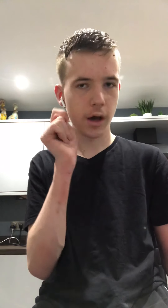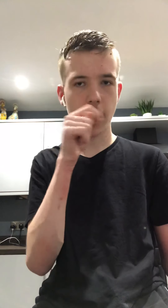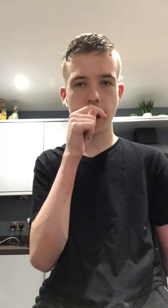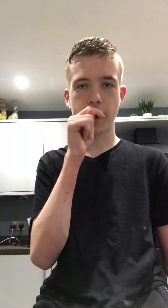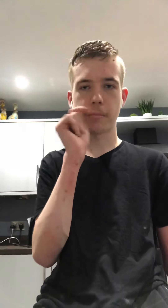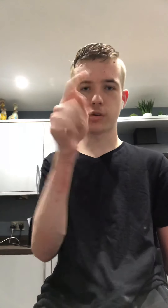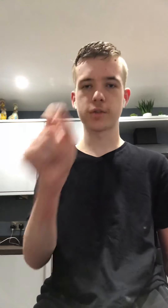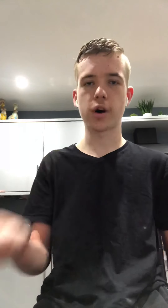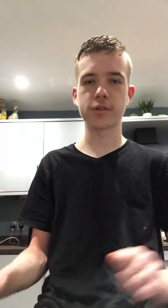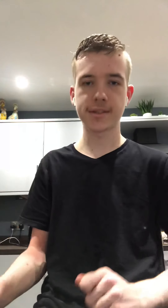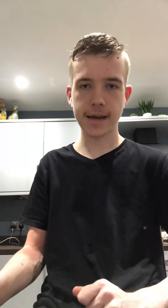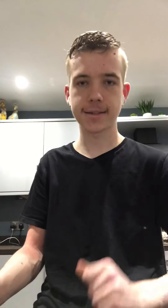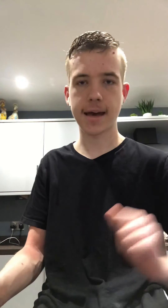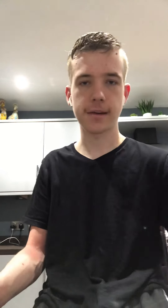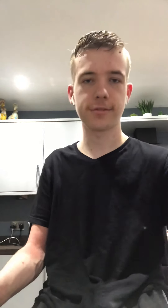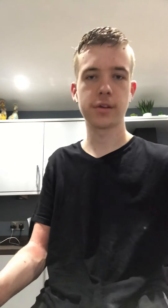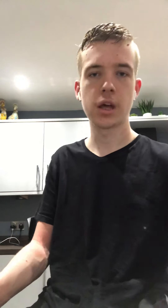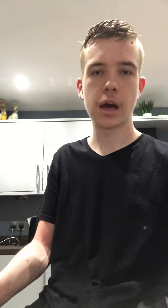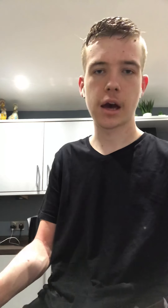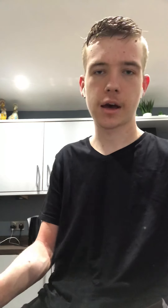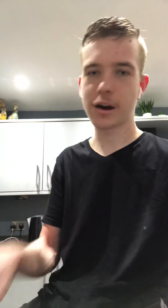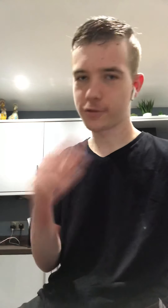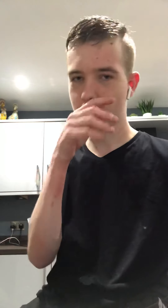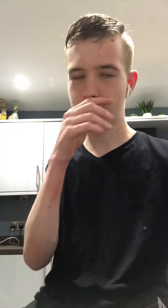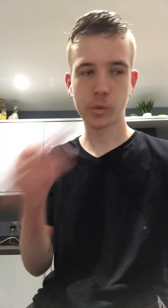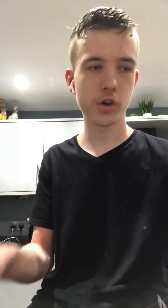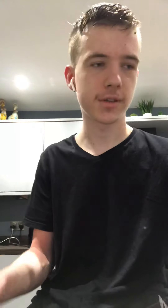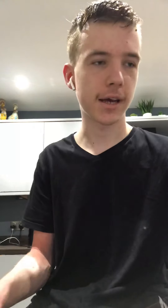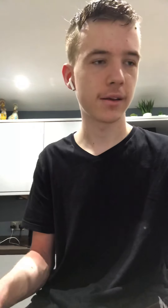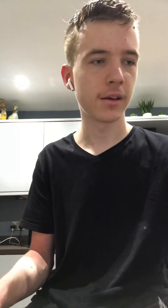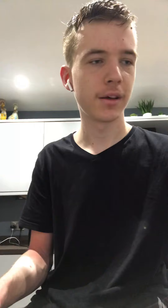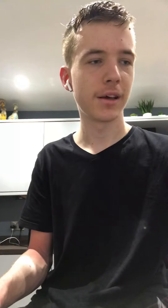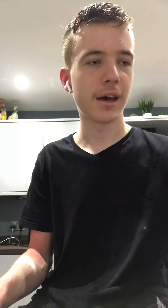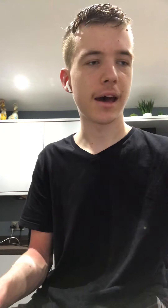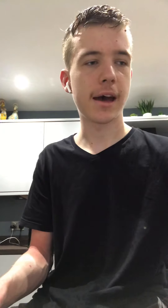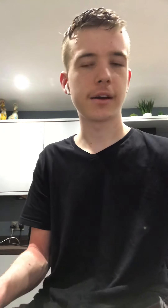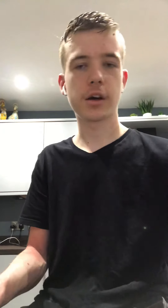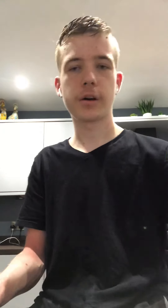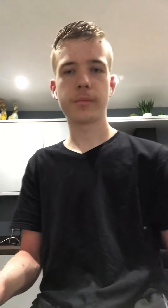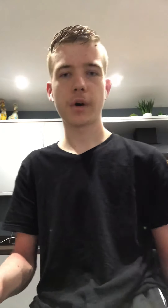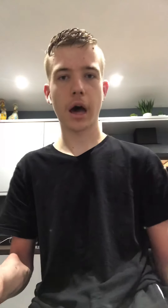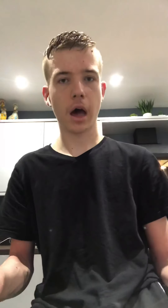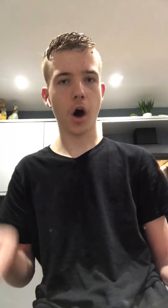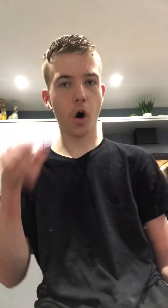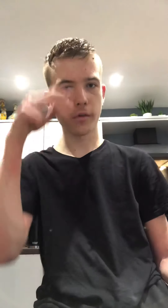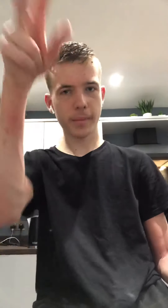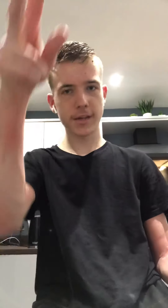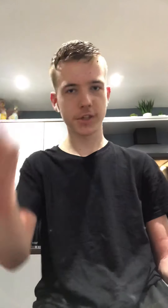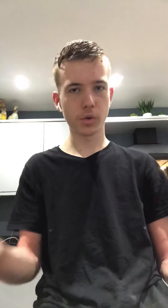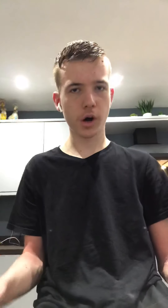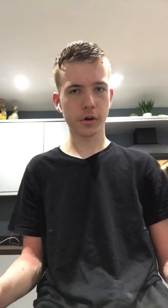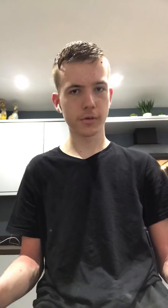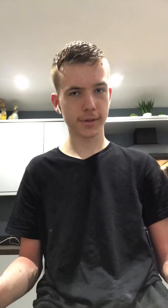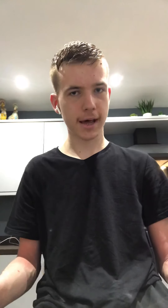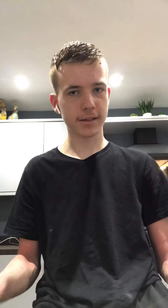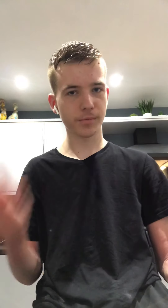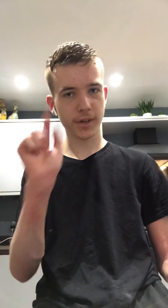uh, most of us stay safe. Uh, I forgot my words there. And, um, all the best to you all girls and lads. Please